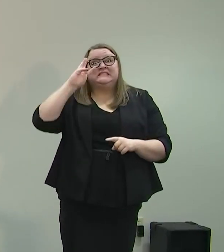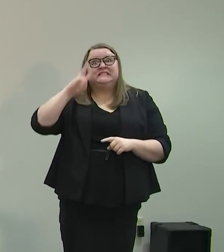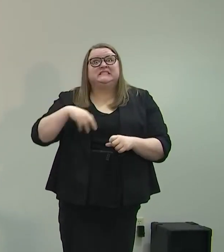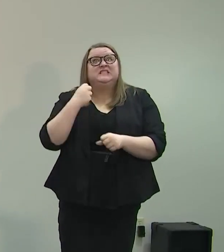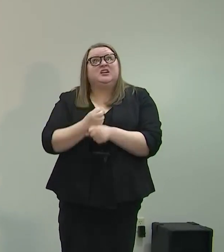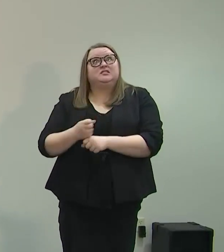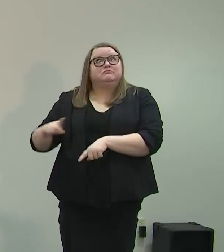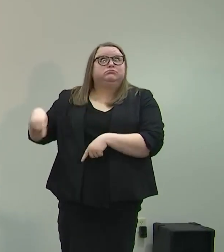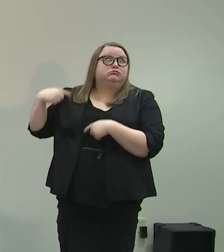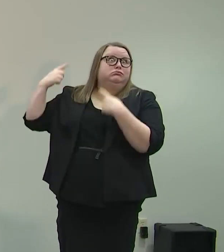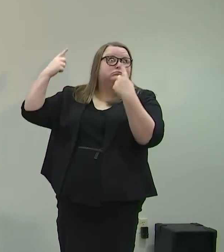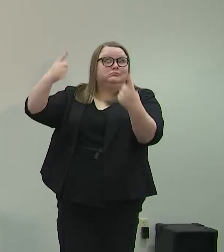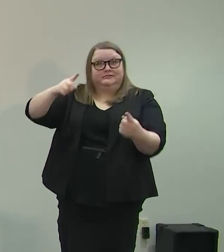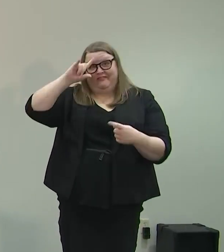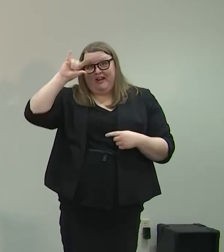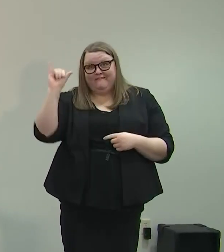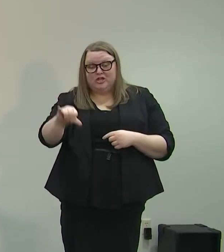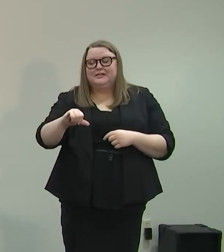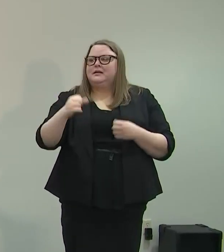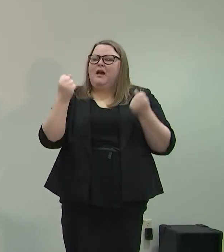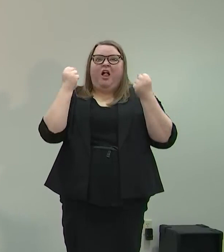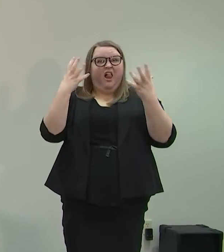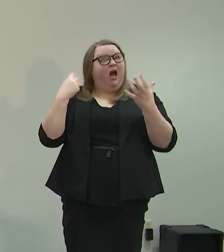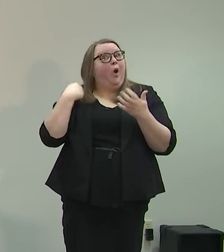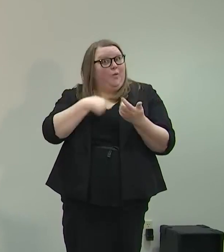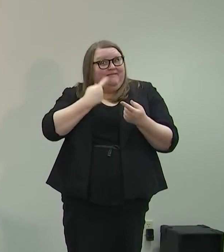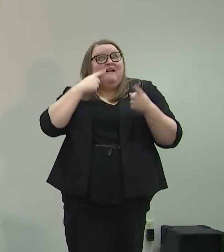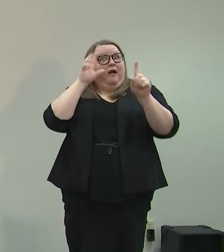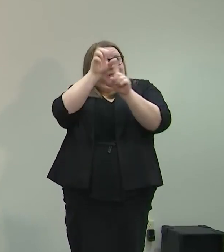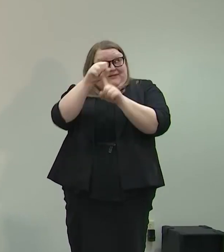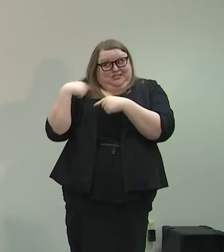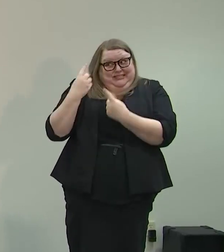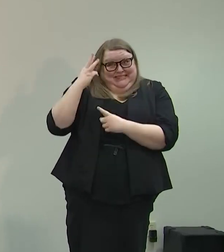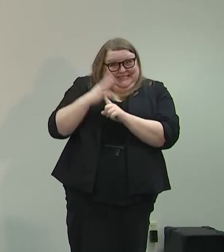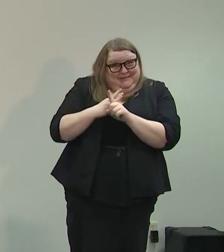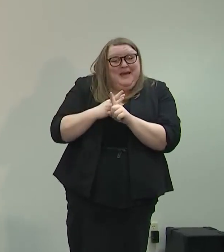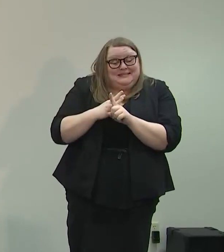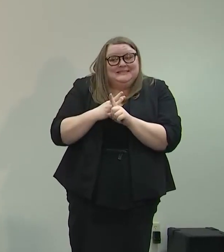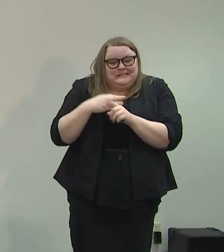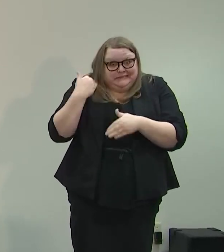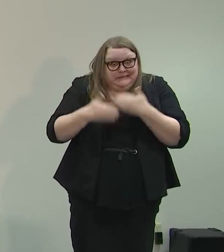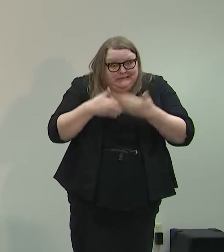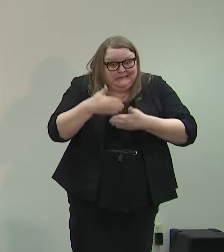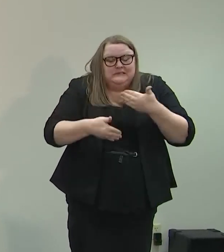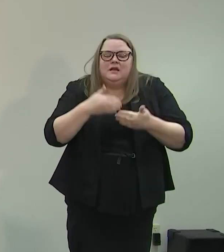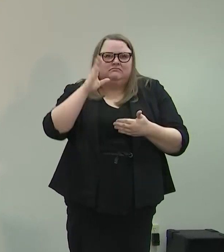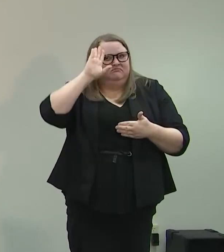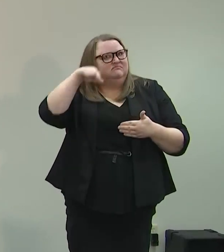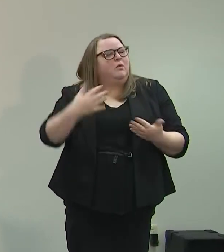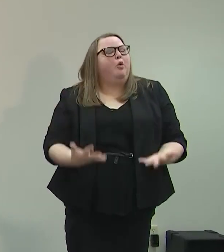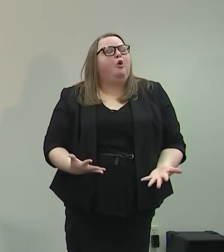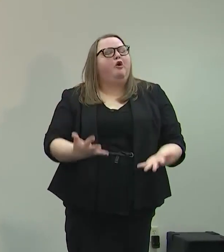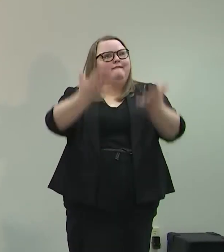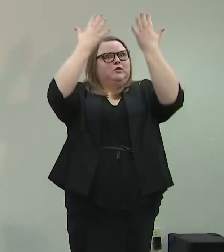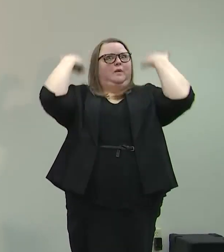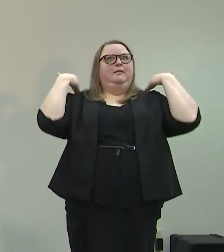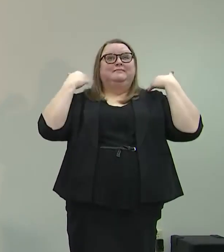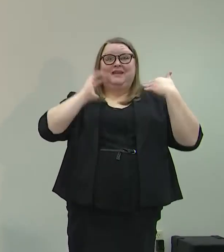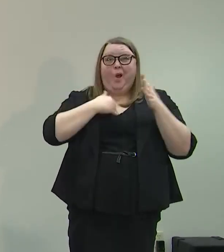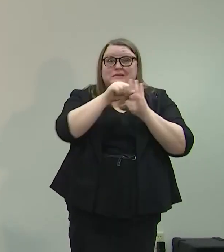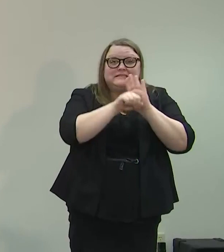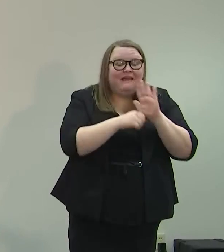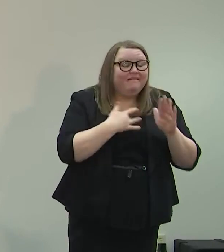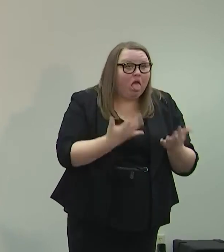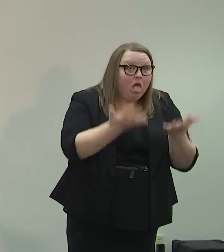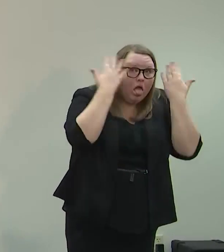lot is accomplished in six months. A lot's been done, and we've had to work our way through that. It's been overwhelming for our state, for